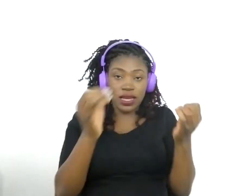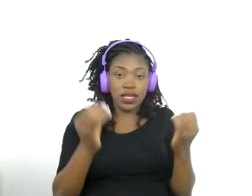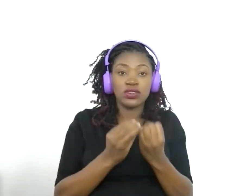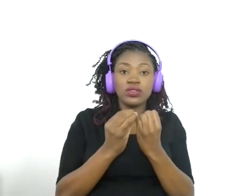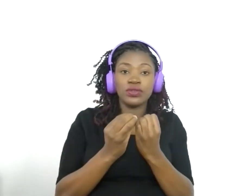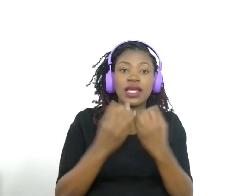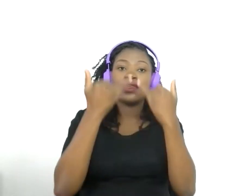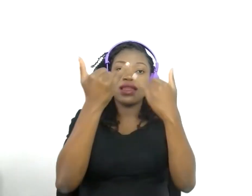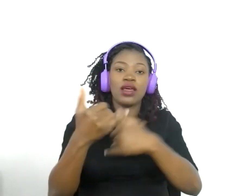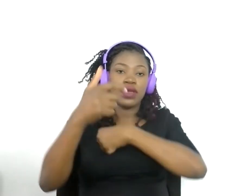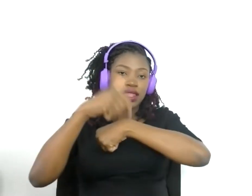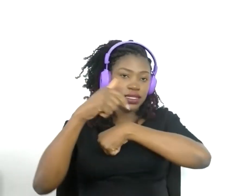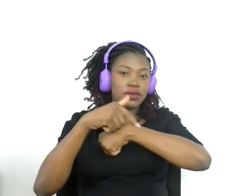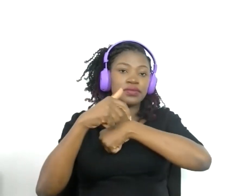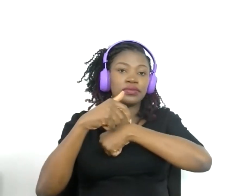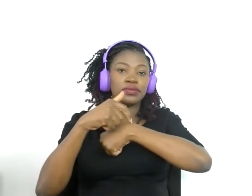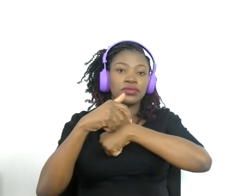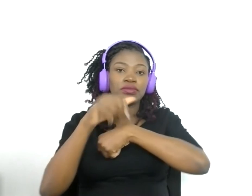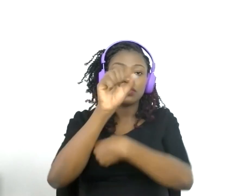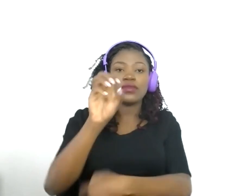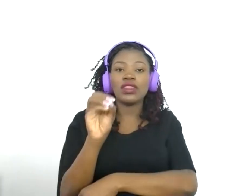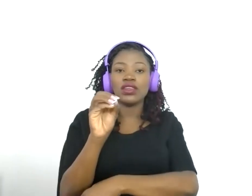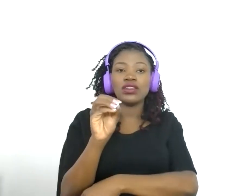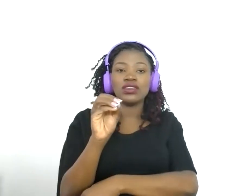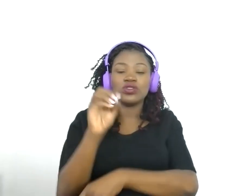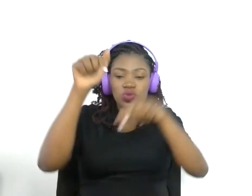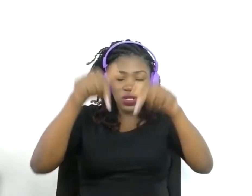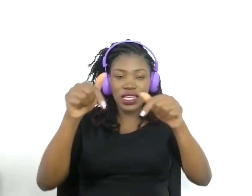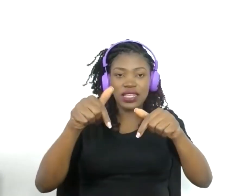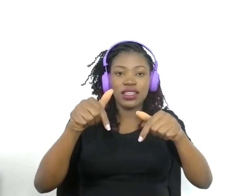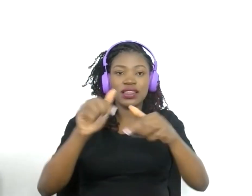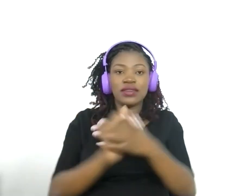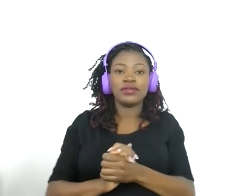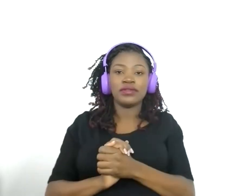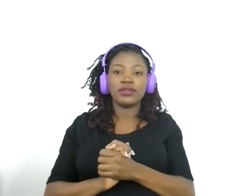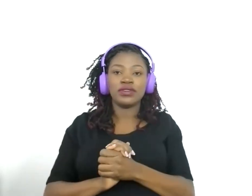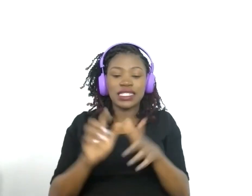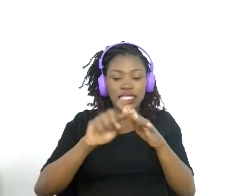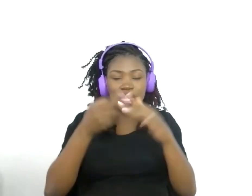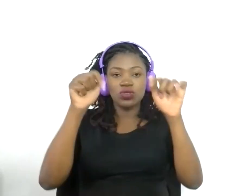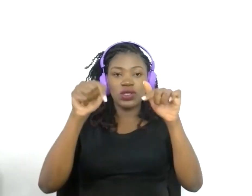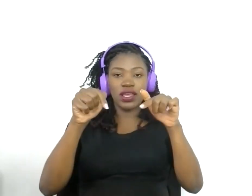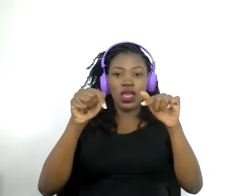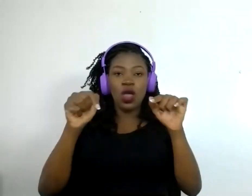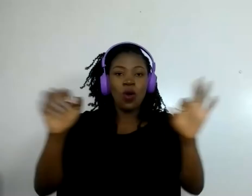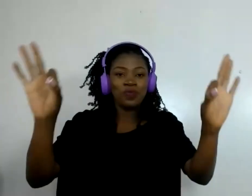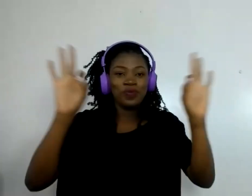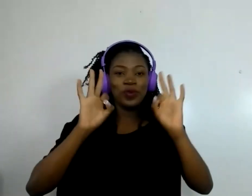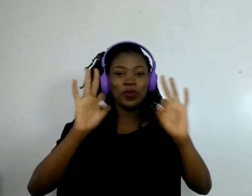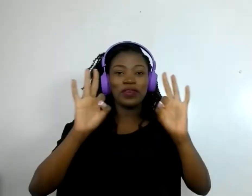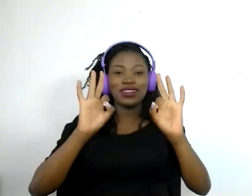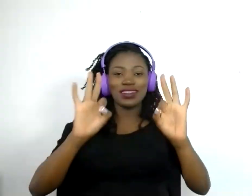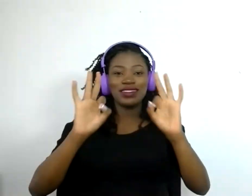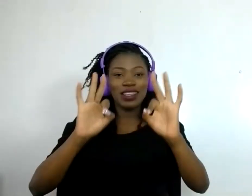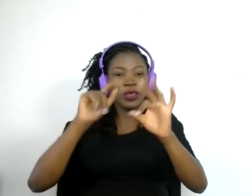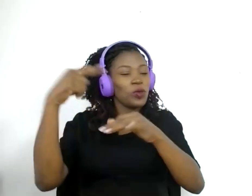moment. And so start today. Thank you. Wow. Fantastic. You've given